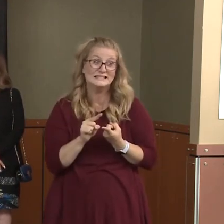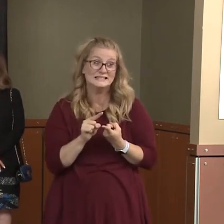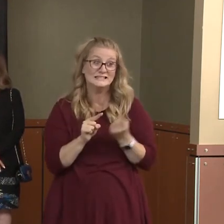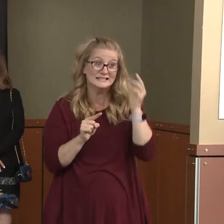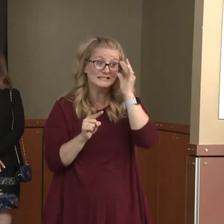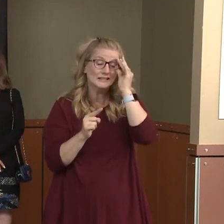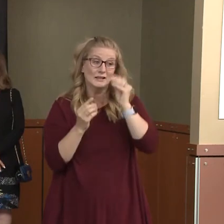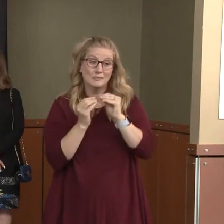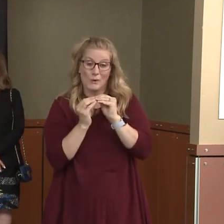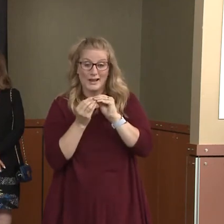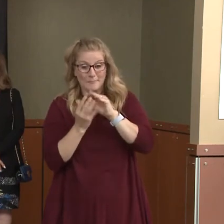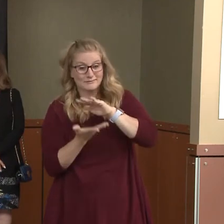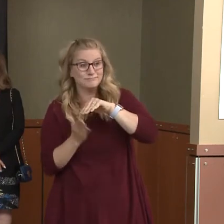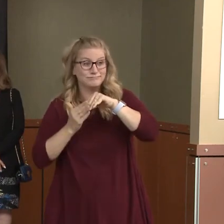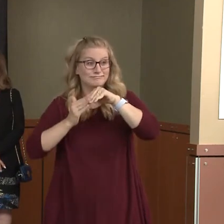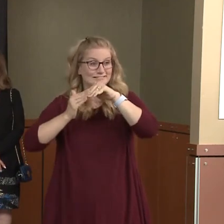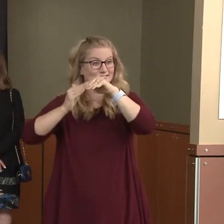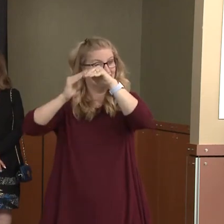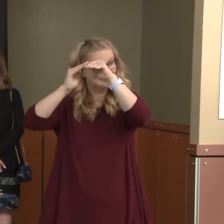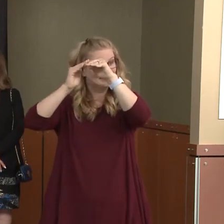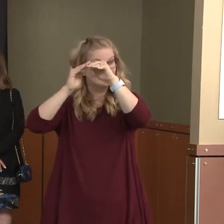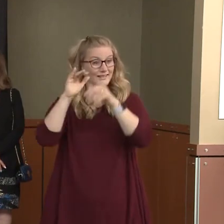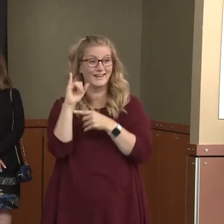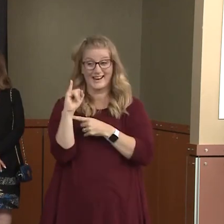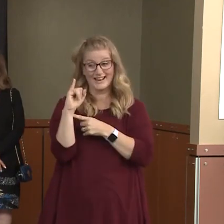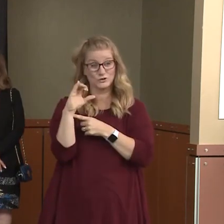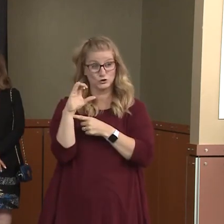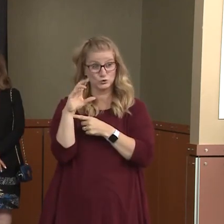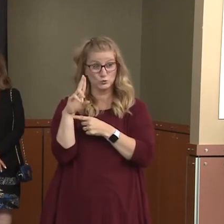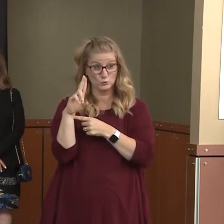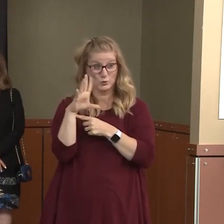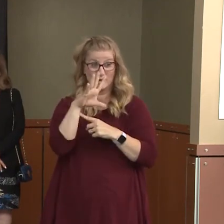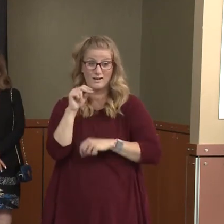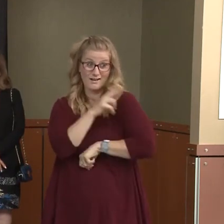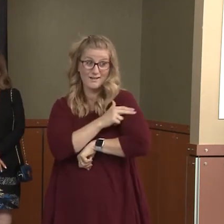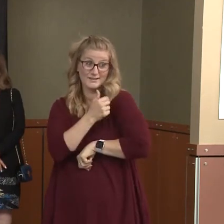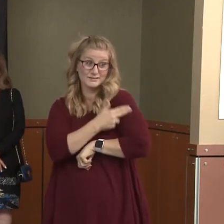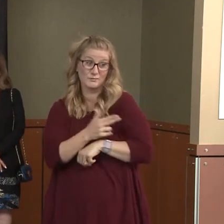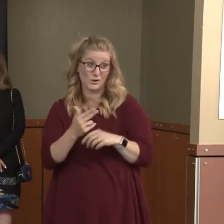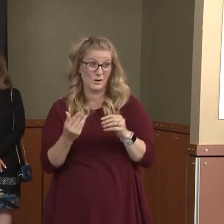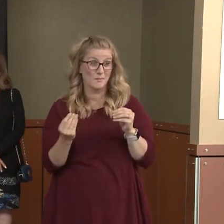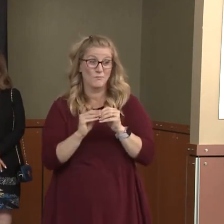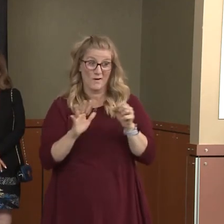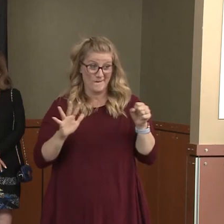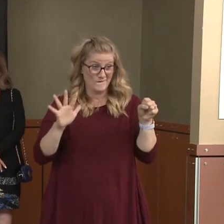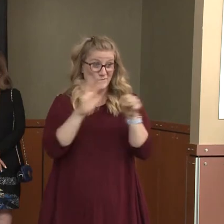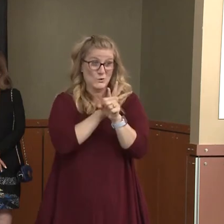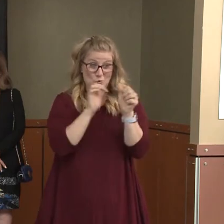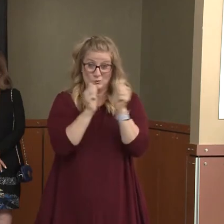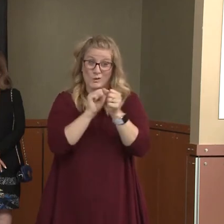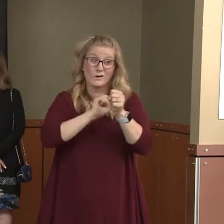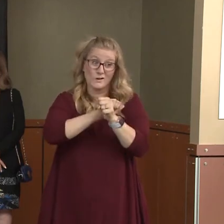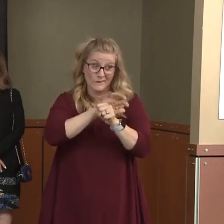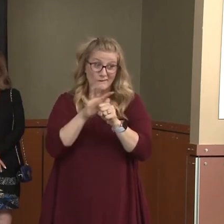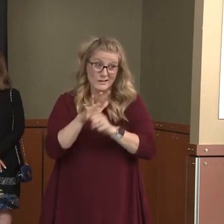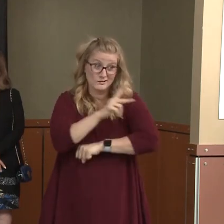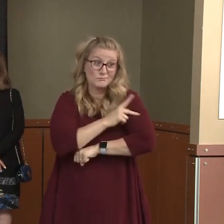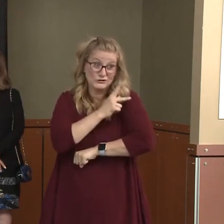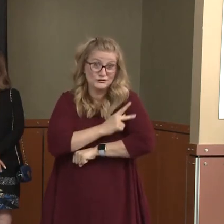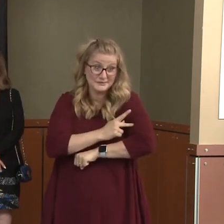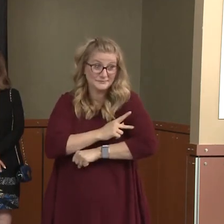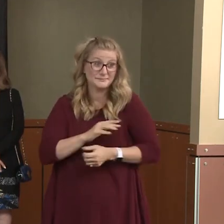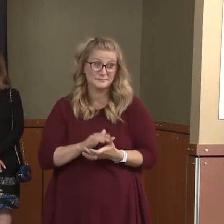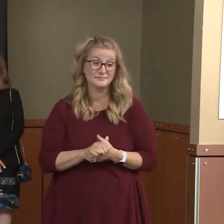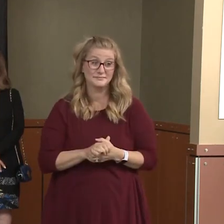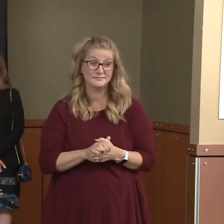said yesterday, our ICUs and hospitals are becoming more full with people with the COVID disease. It doesn't